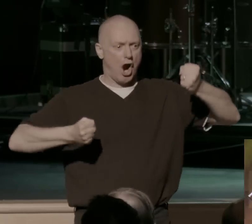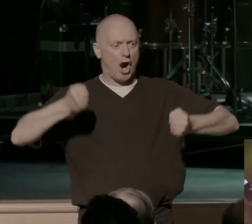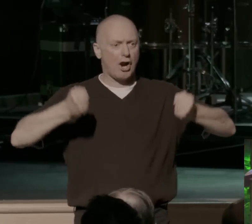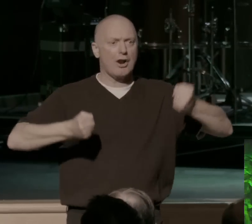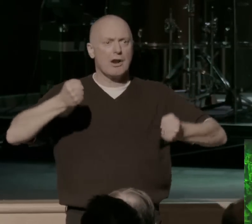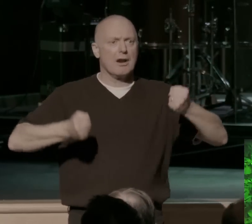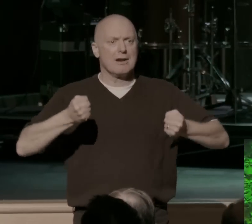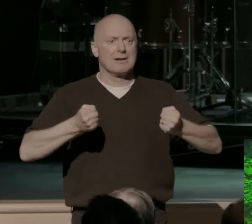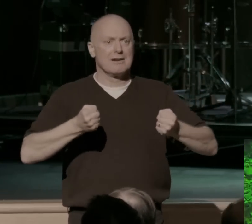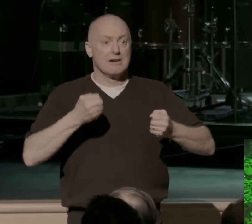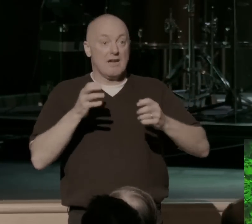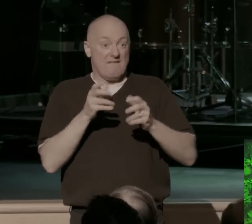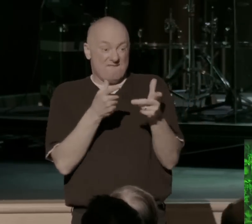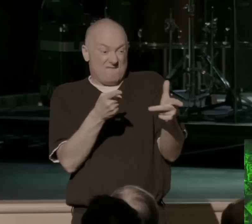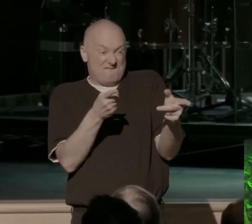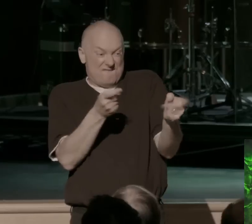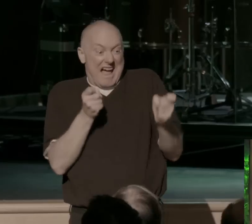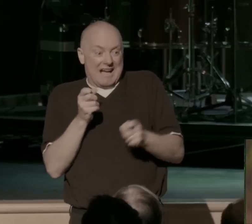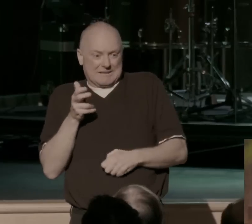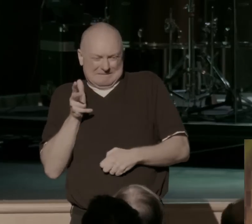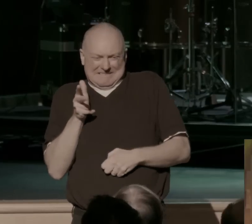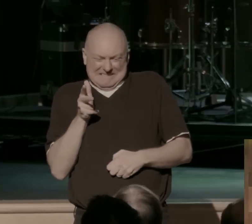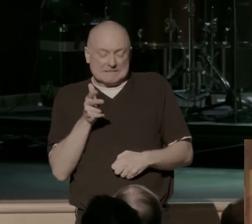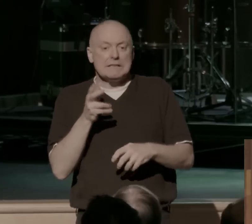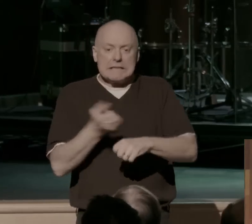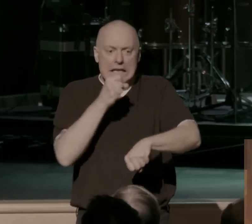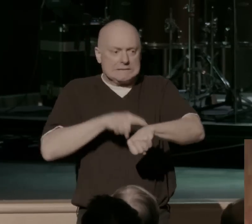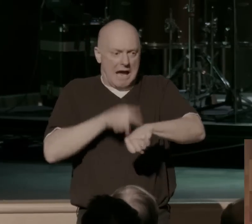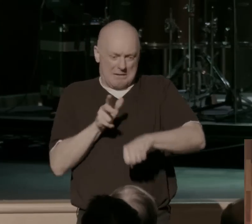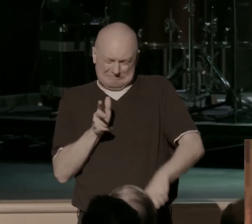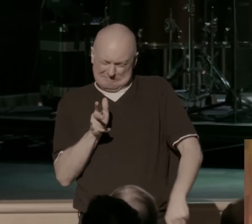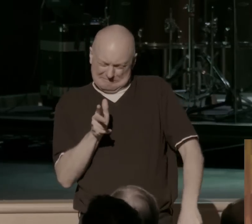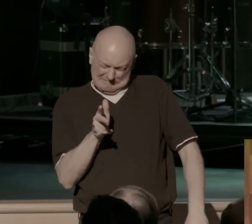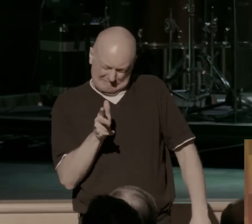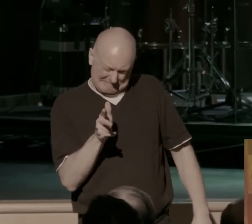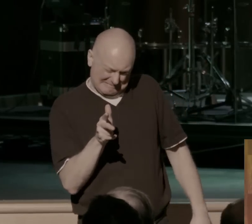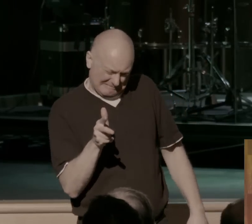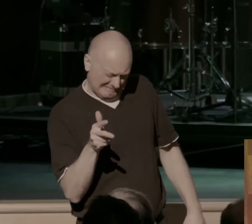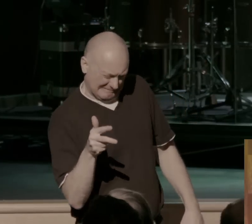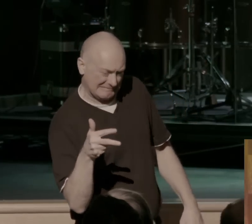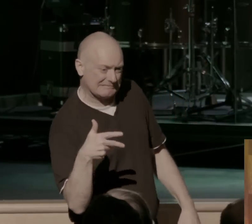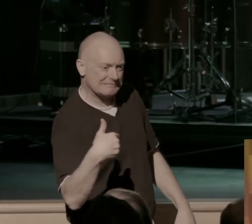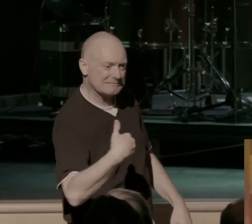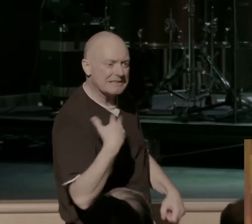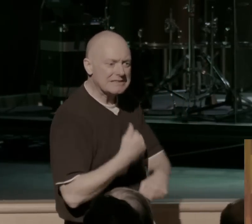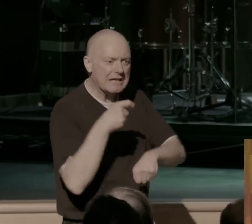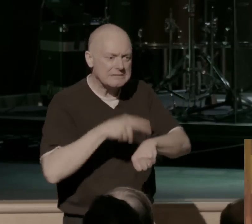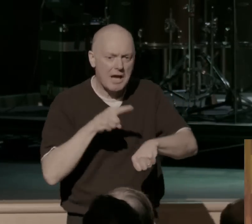turn that car. Some sin, some guilt and shame that you're carrying right now. It's like a tanker ship.